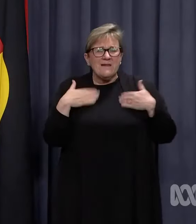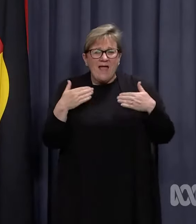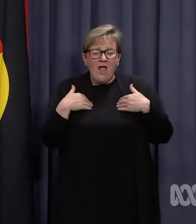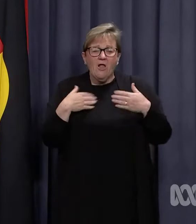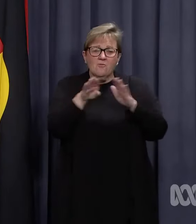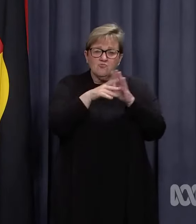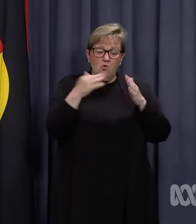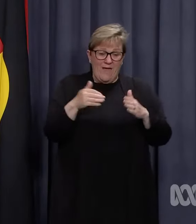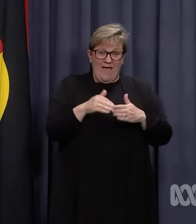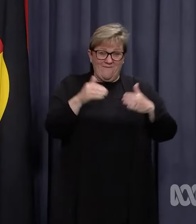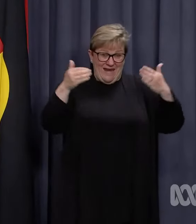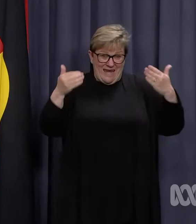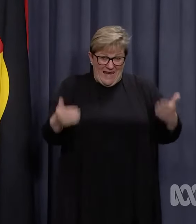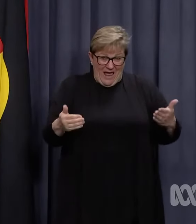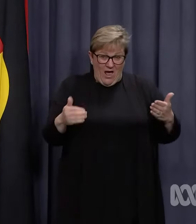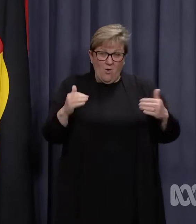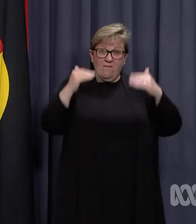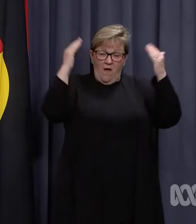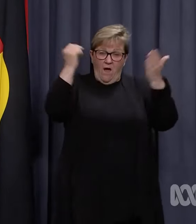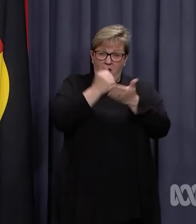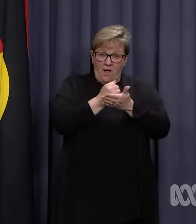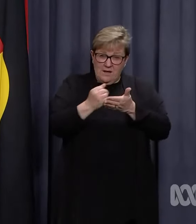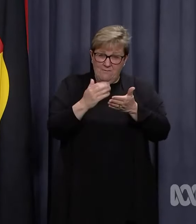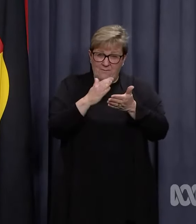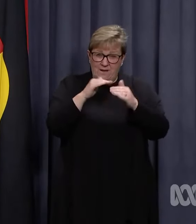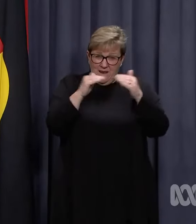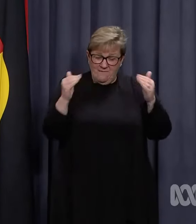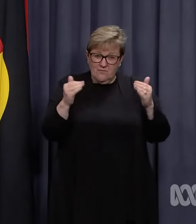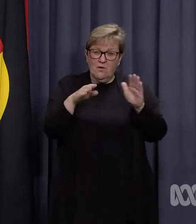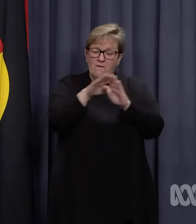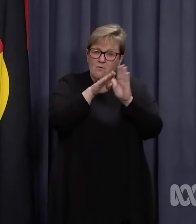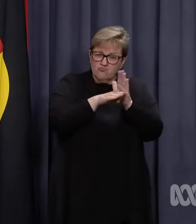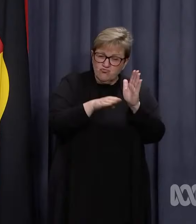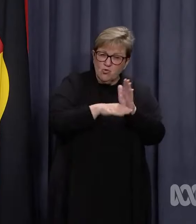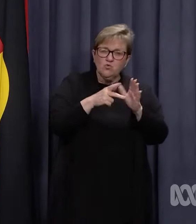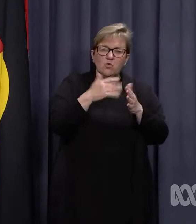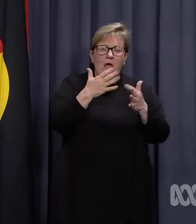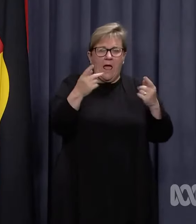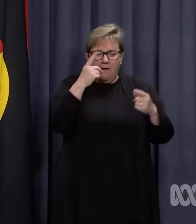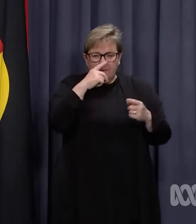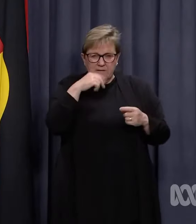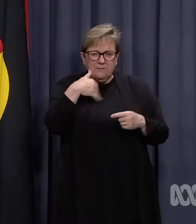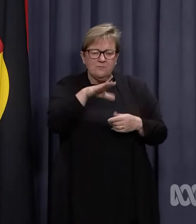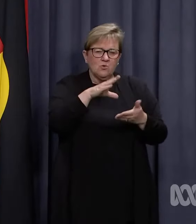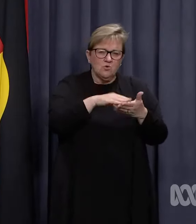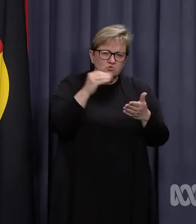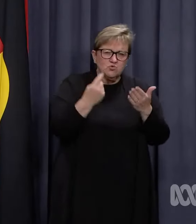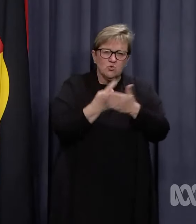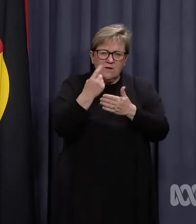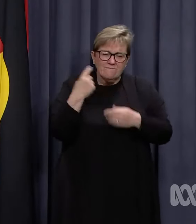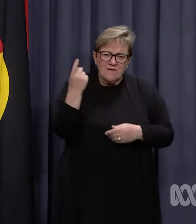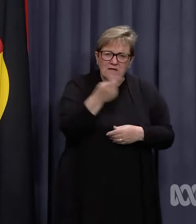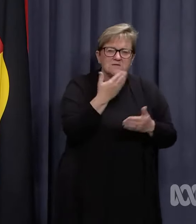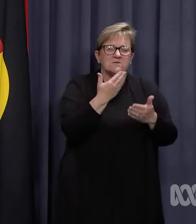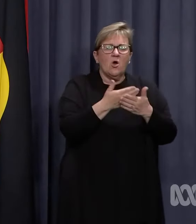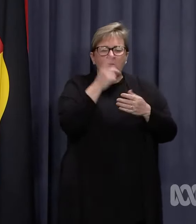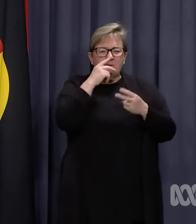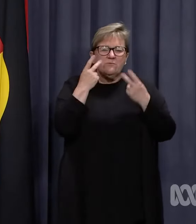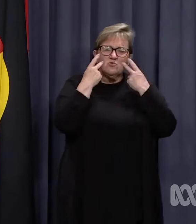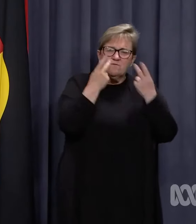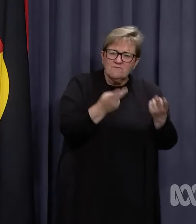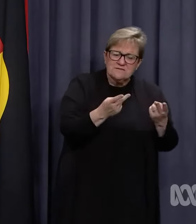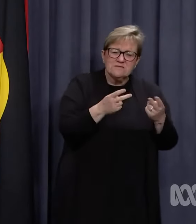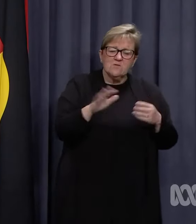now in the high case settings, that is, the rules around the numbers who can attend school events, on-site visitors,